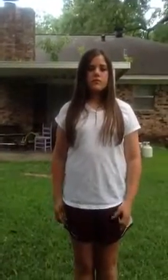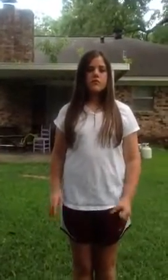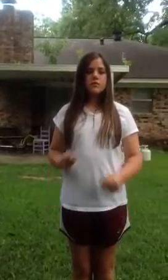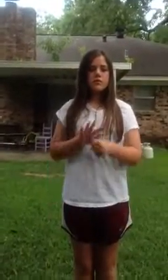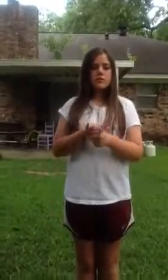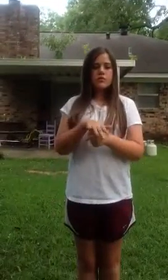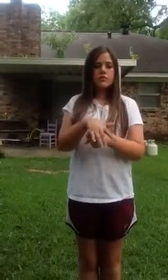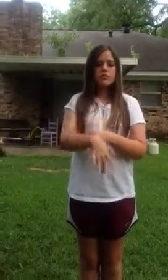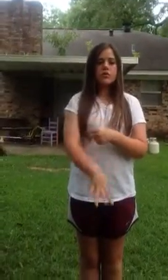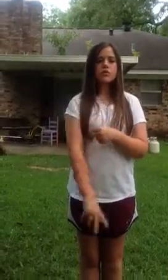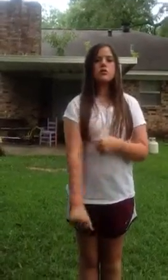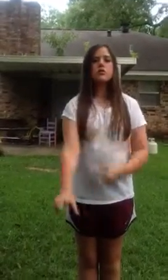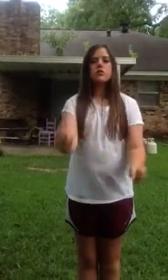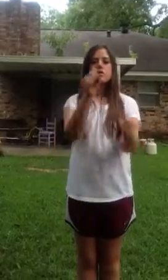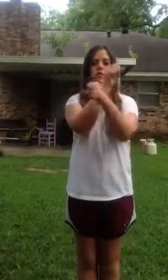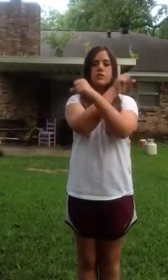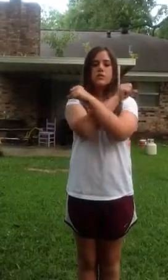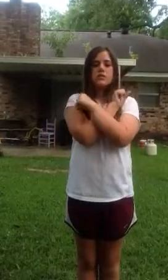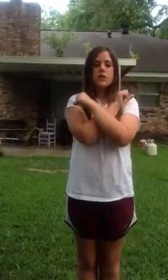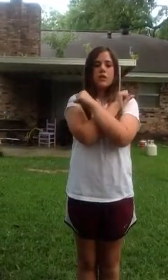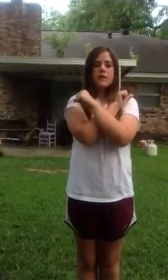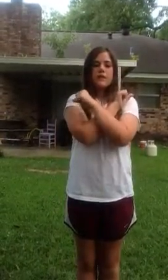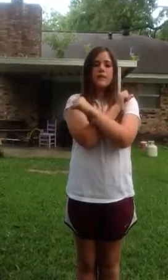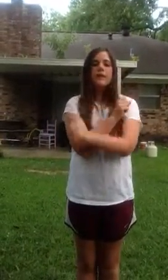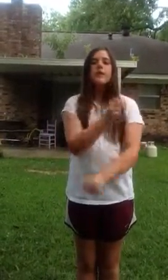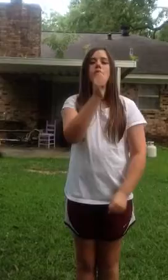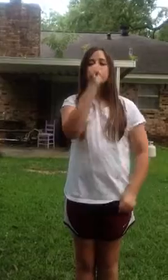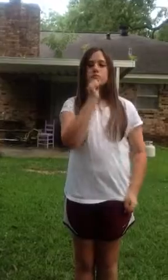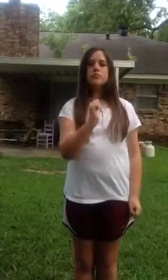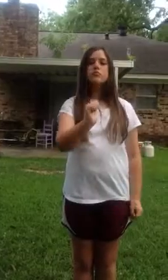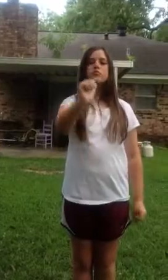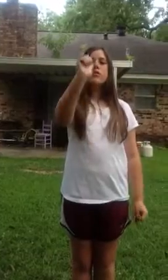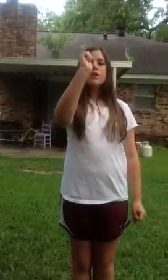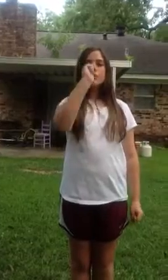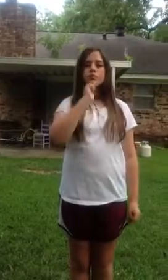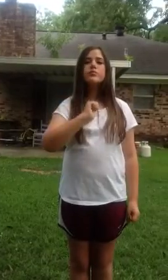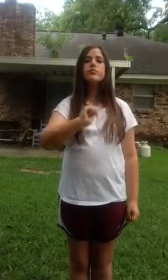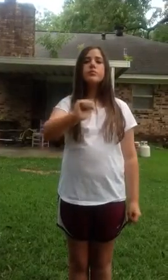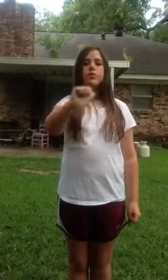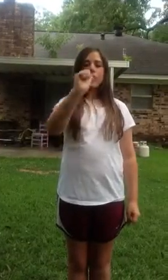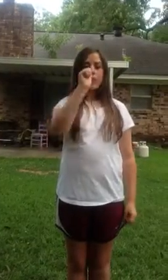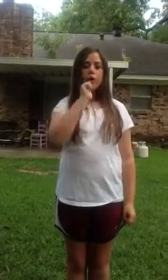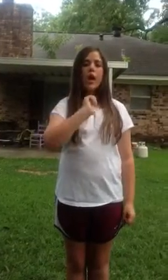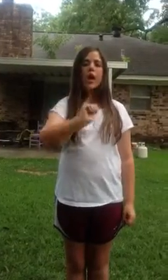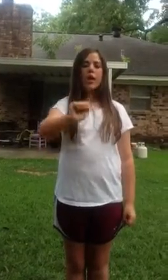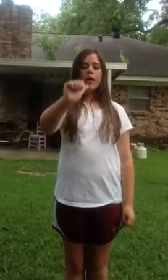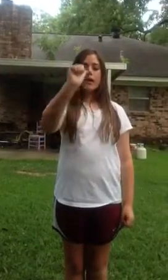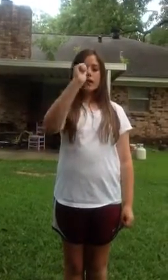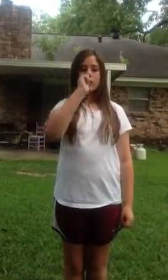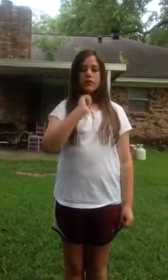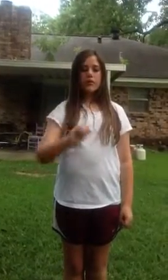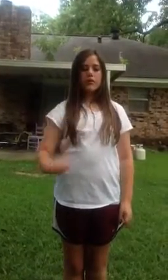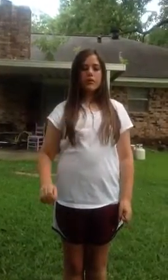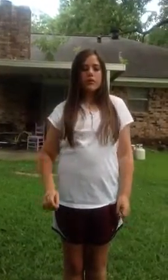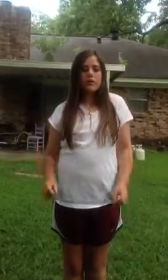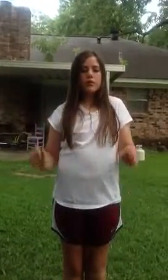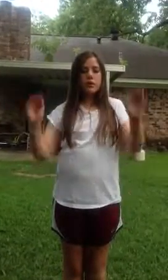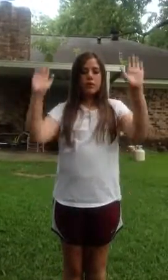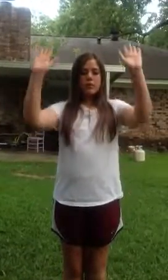I've never known before, O and worship soul, O my worship Your Your name